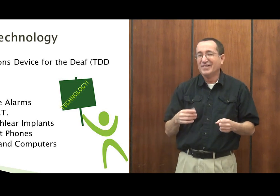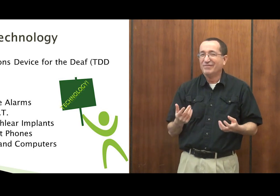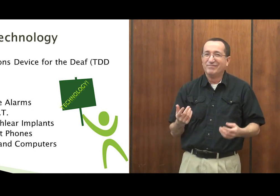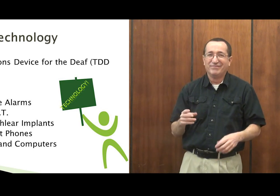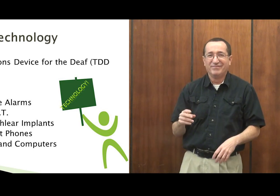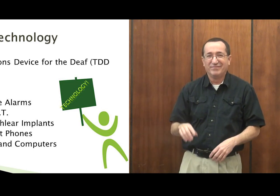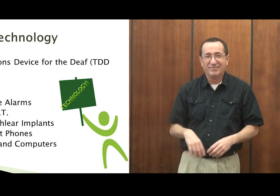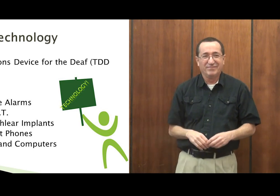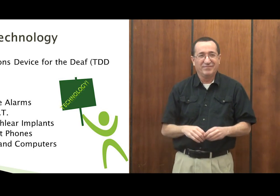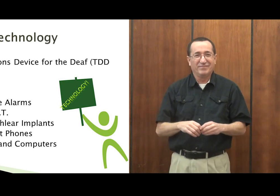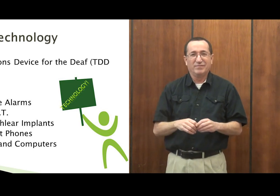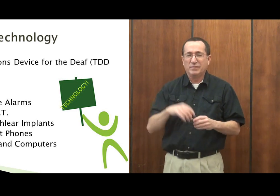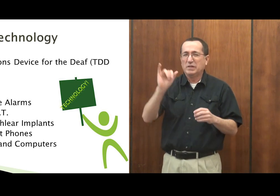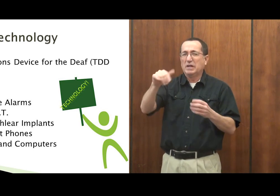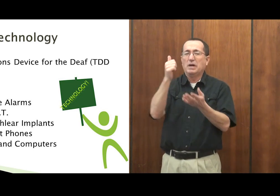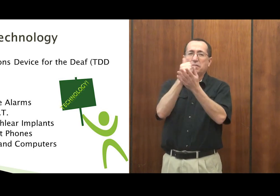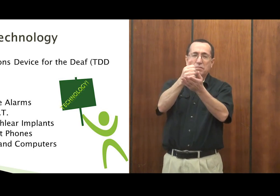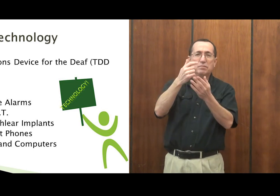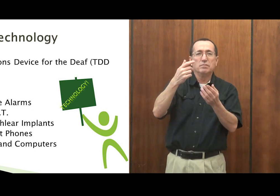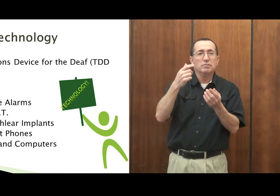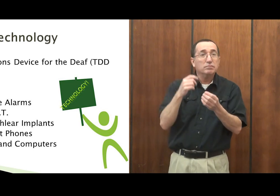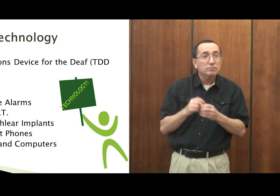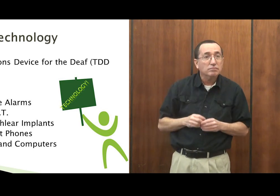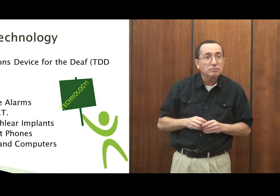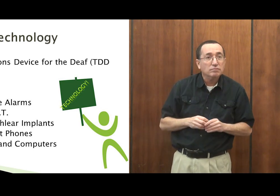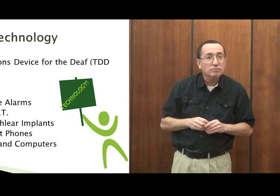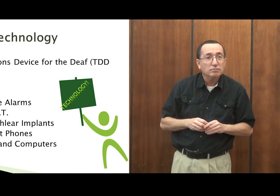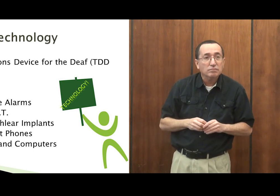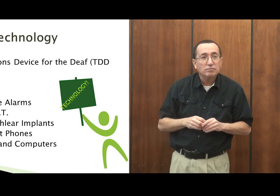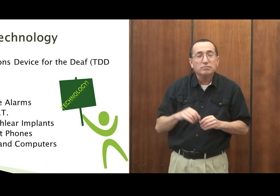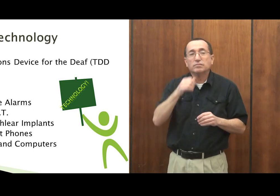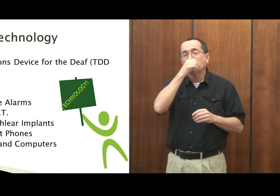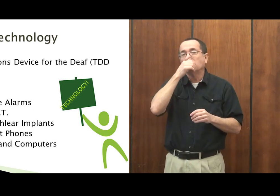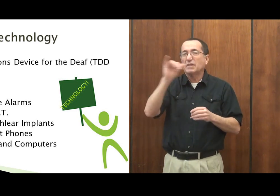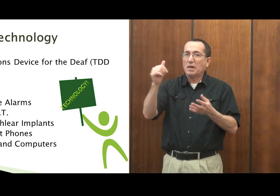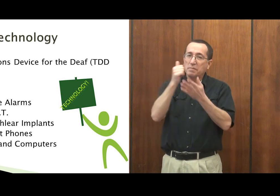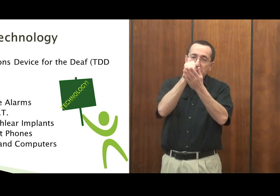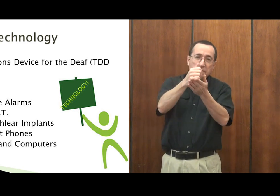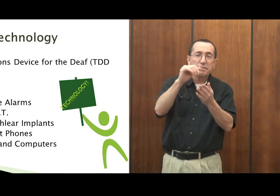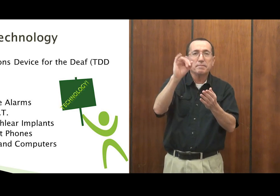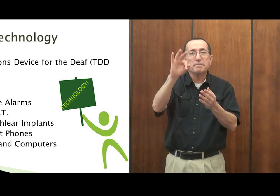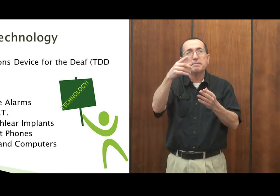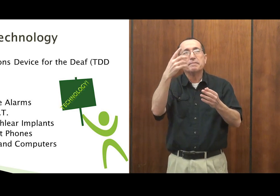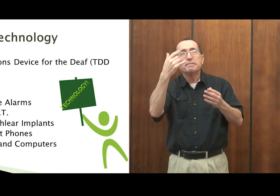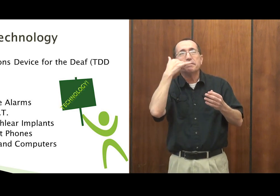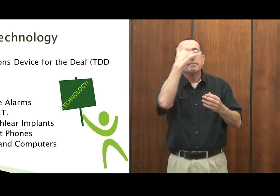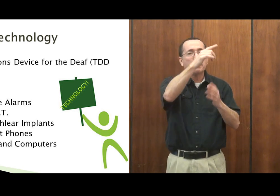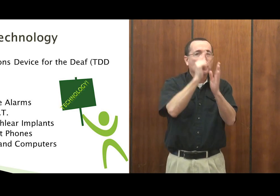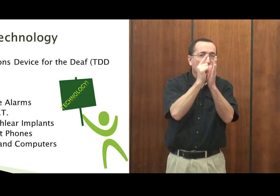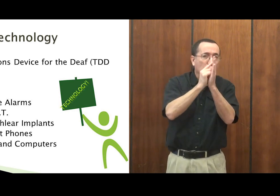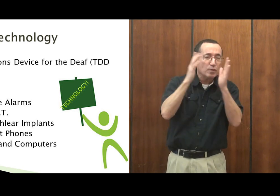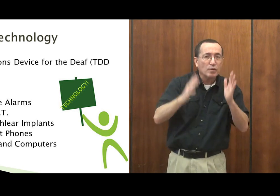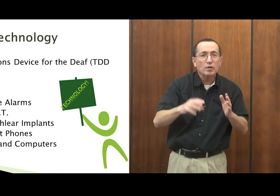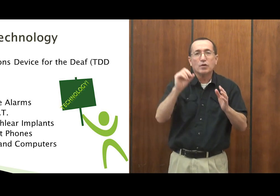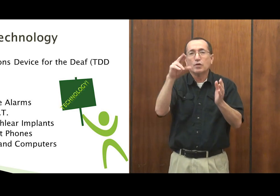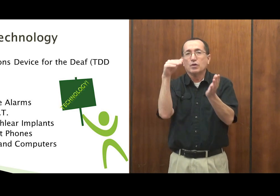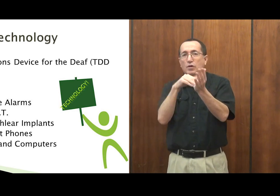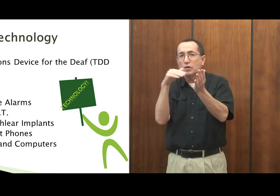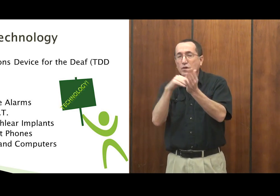use a sign and we give it to the interpreter who then interprets it into English for the person at the end who's taking the order